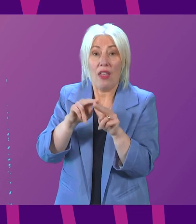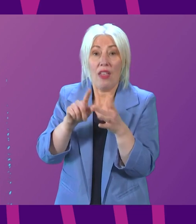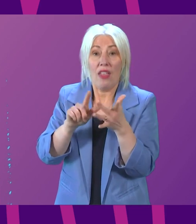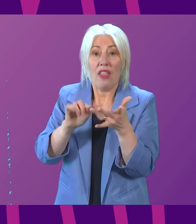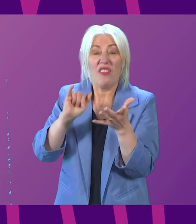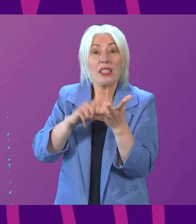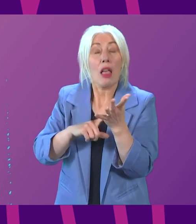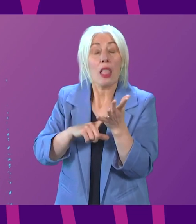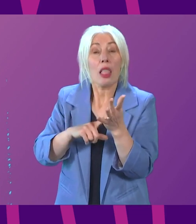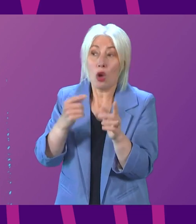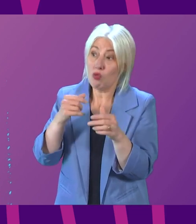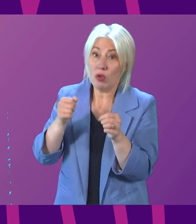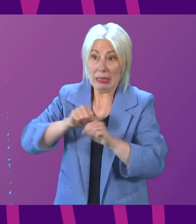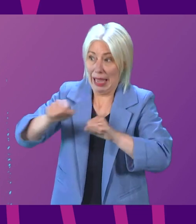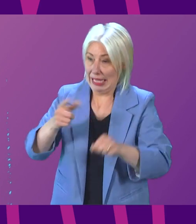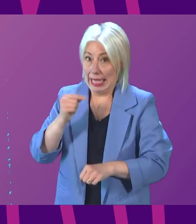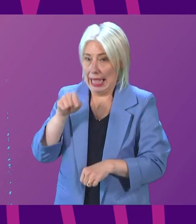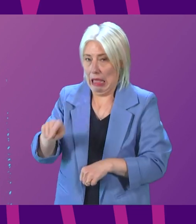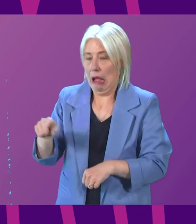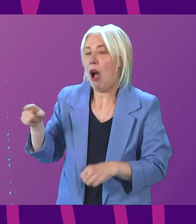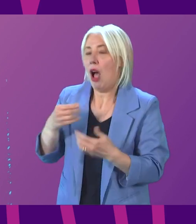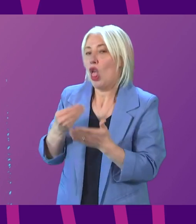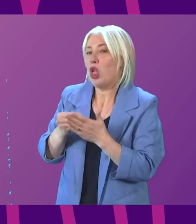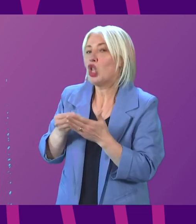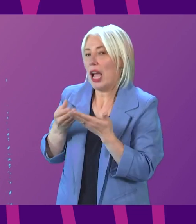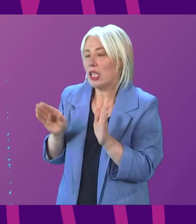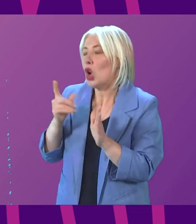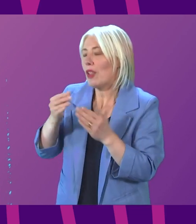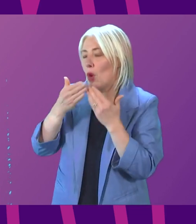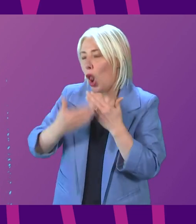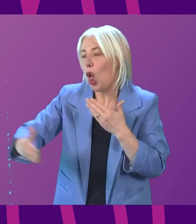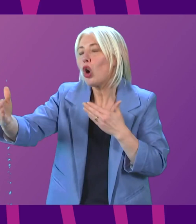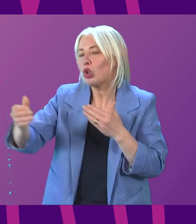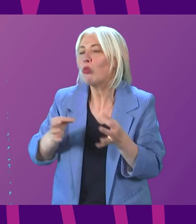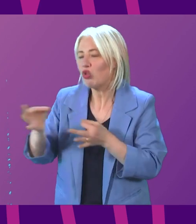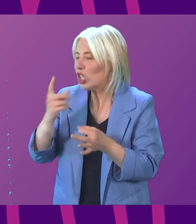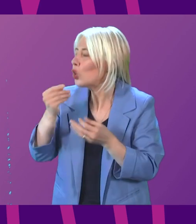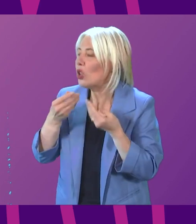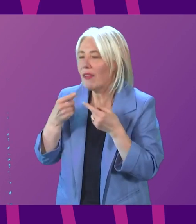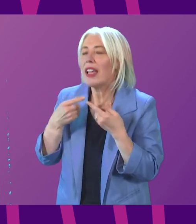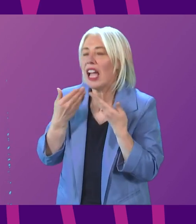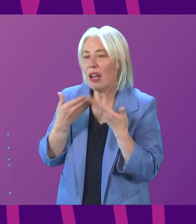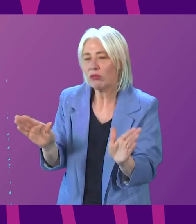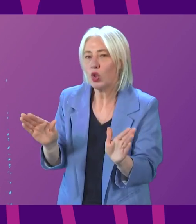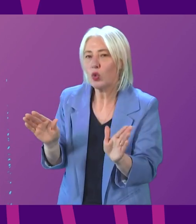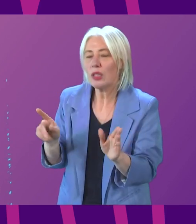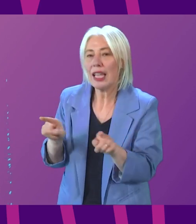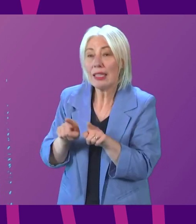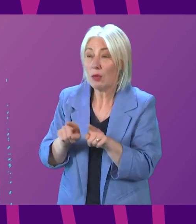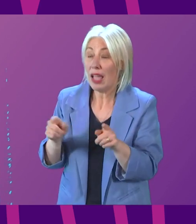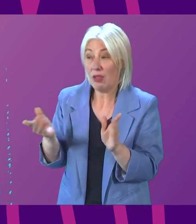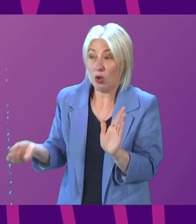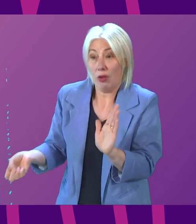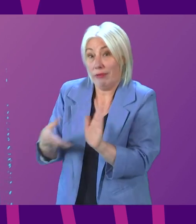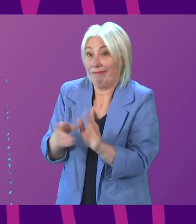Chancellor could have gone beyond one-off measures and introduced long-term strategies such as, for example, introducing an equivalent of the Scottish child